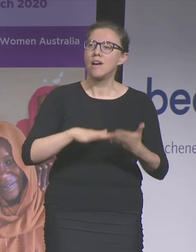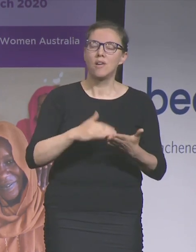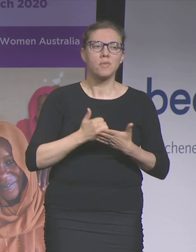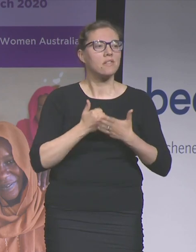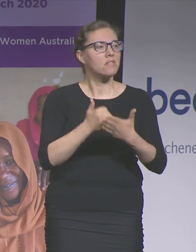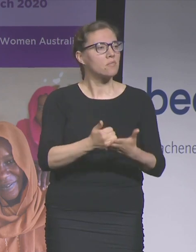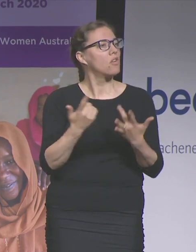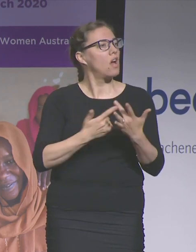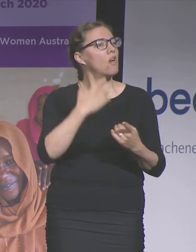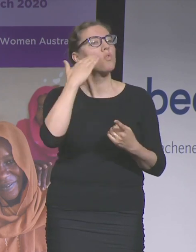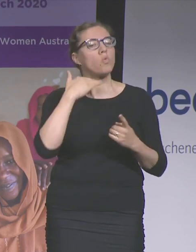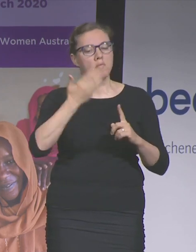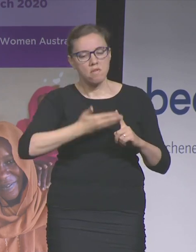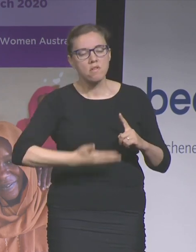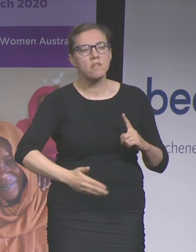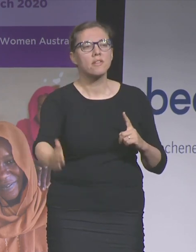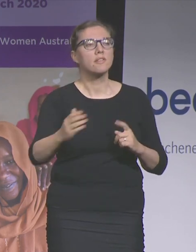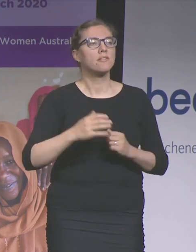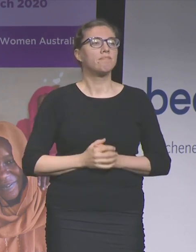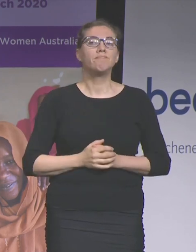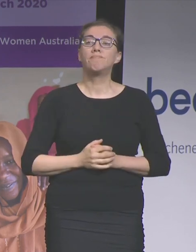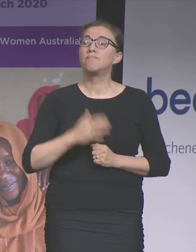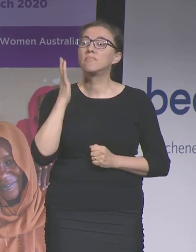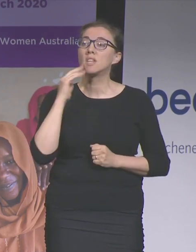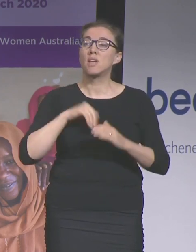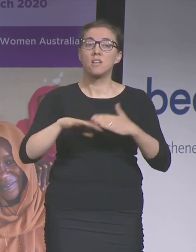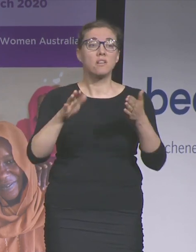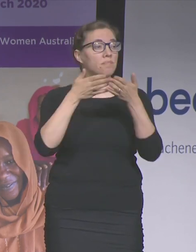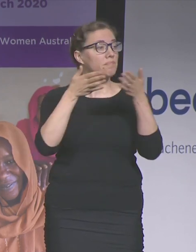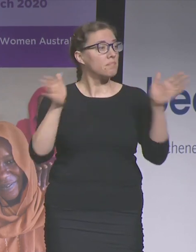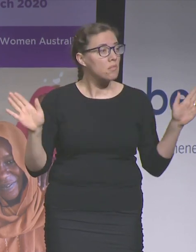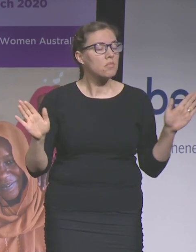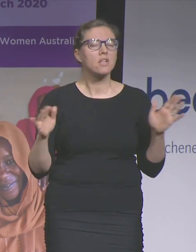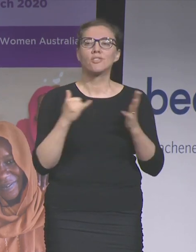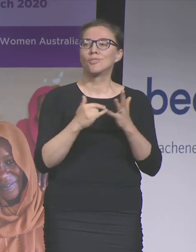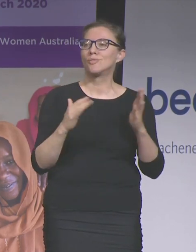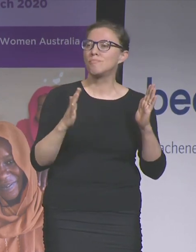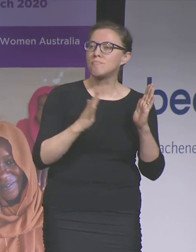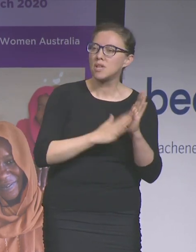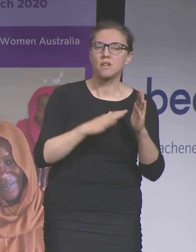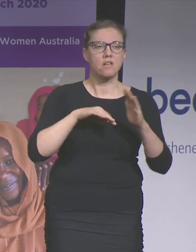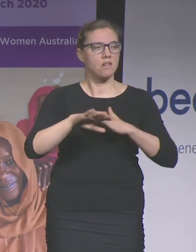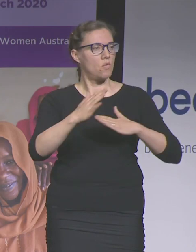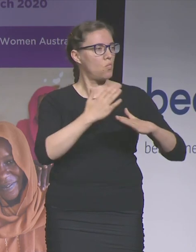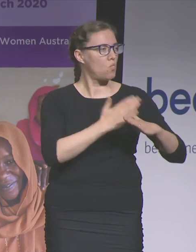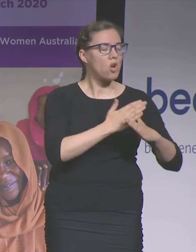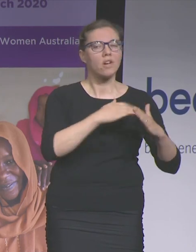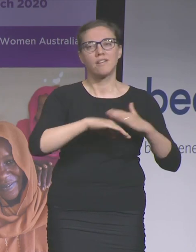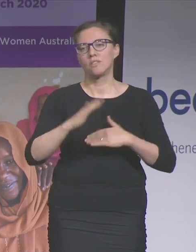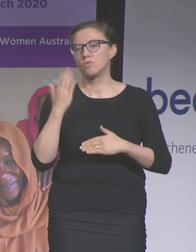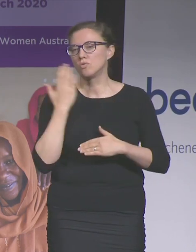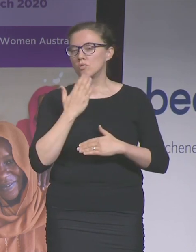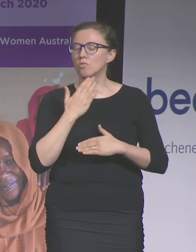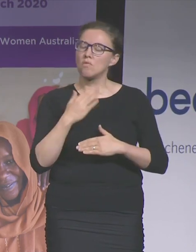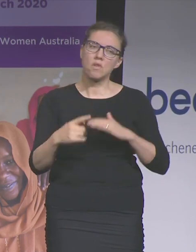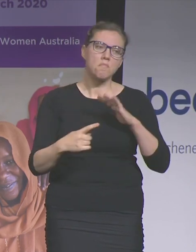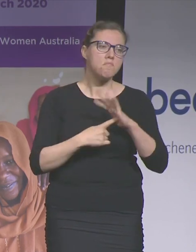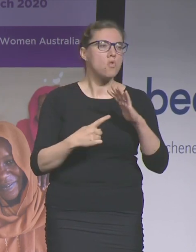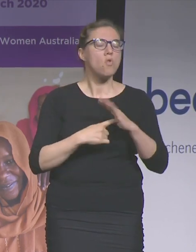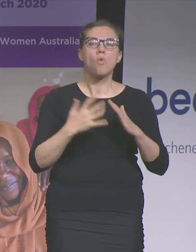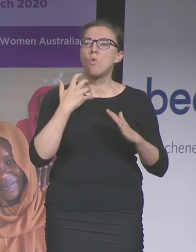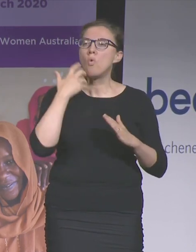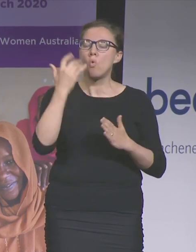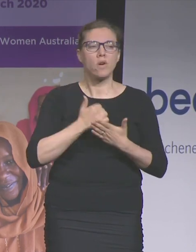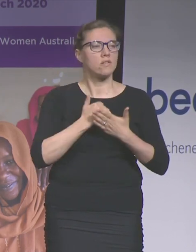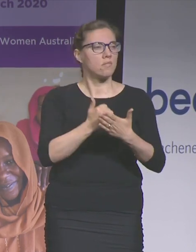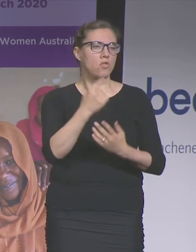public square or social media we do need to have each other's backs and that's why that support for each other is as important as ever